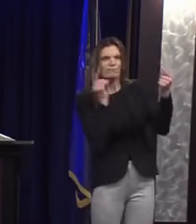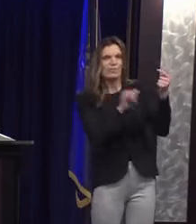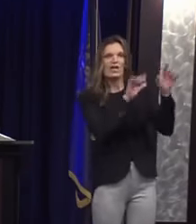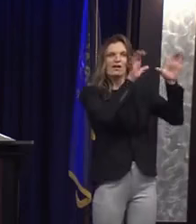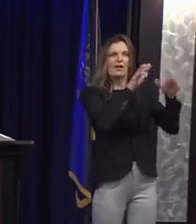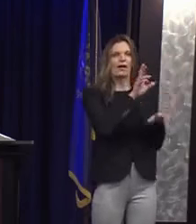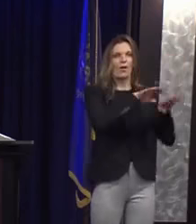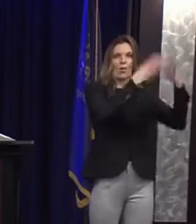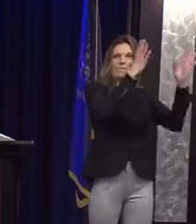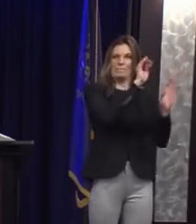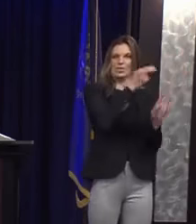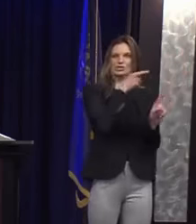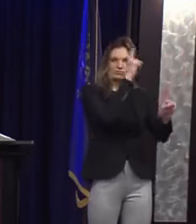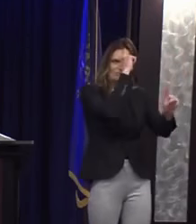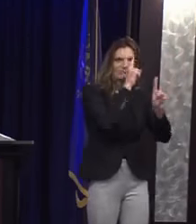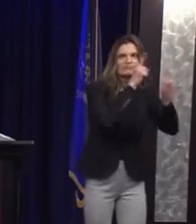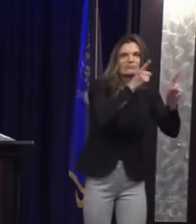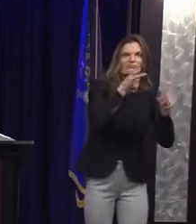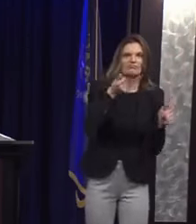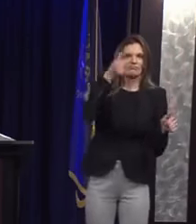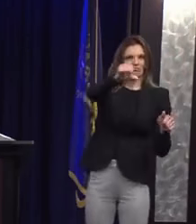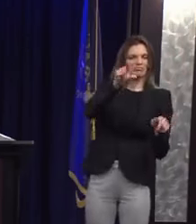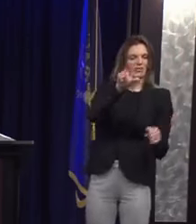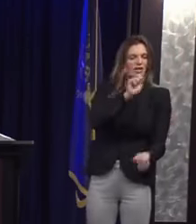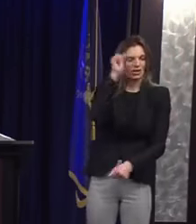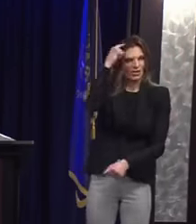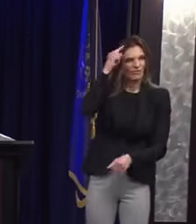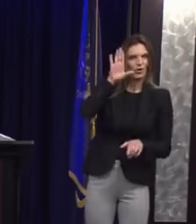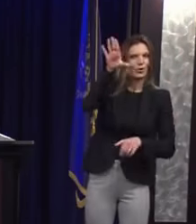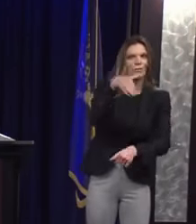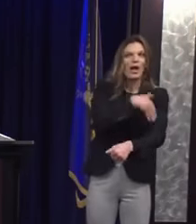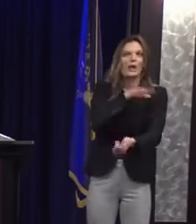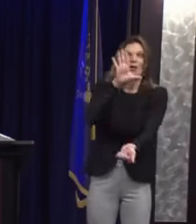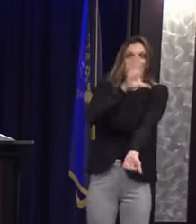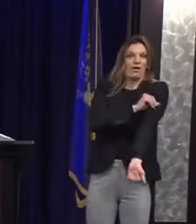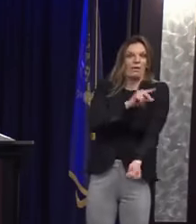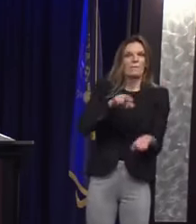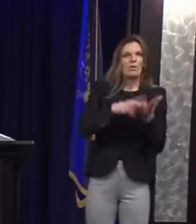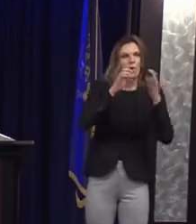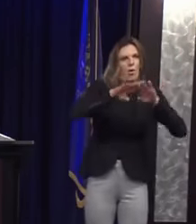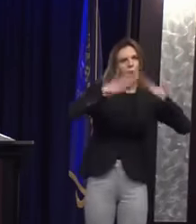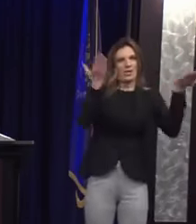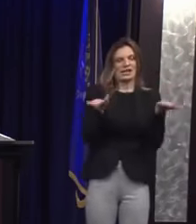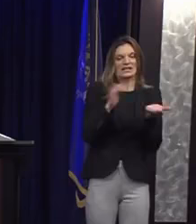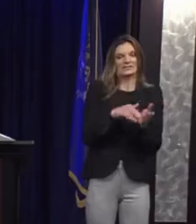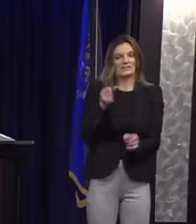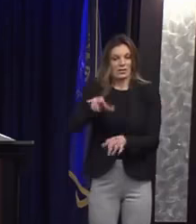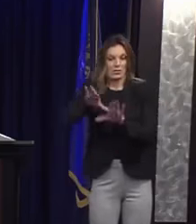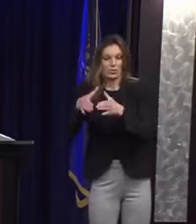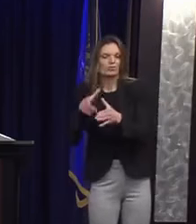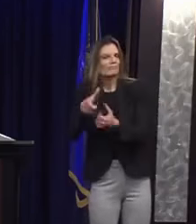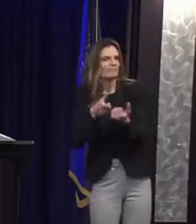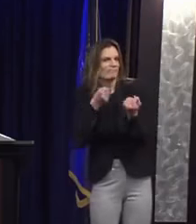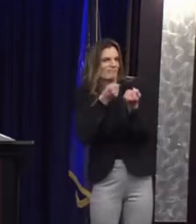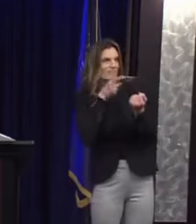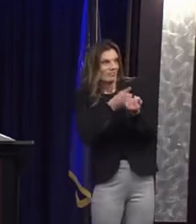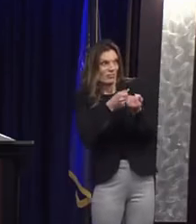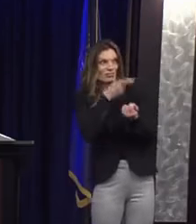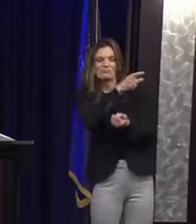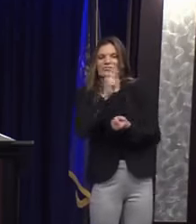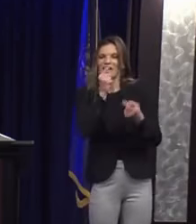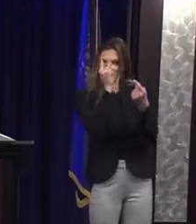Williamson used a video recorder disguised as a pen to record parts of the training.